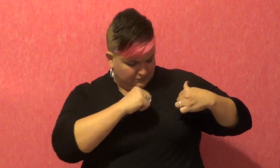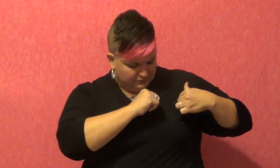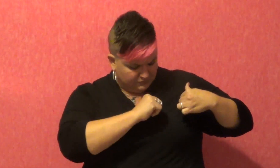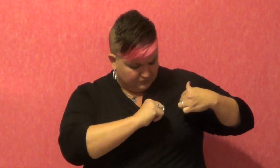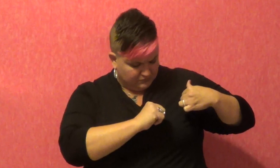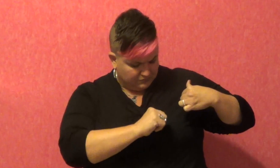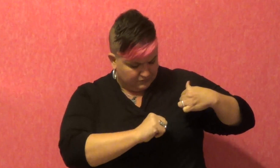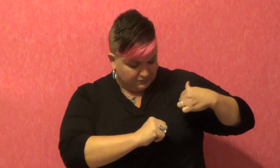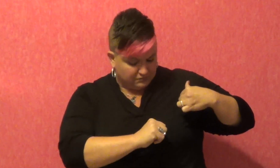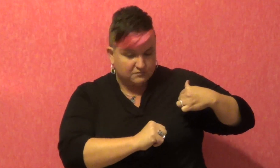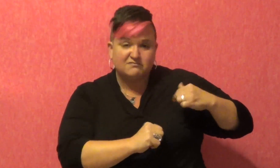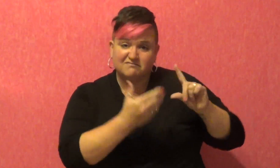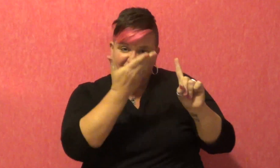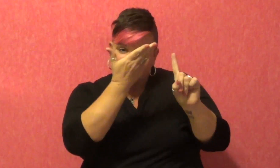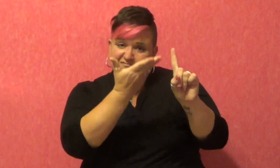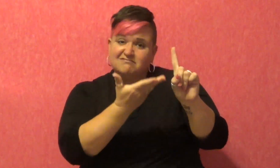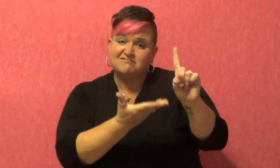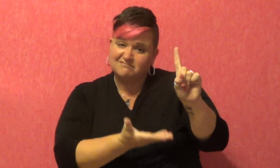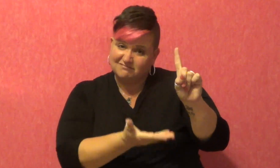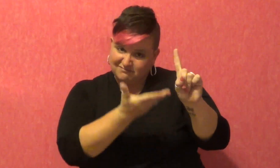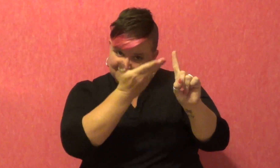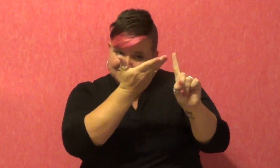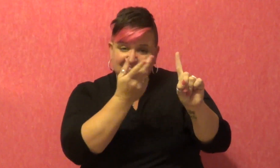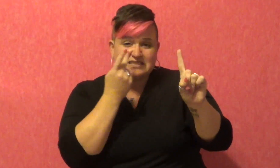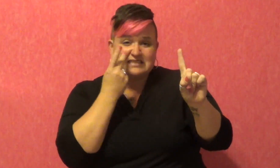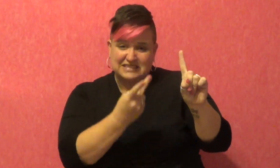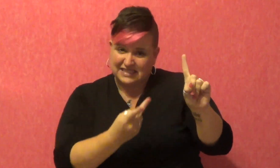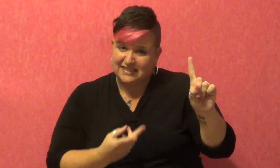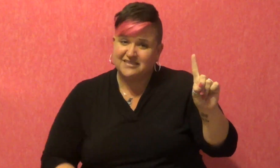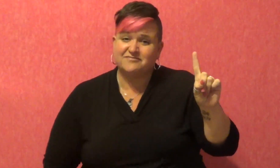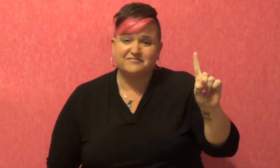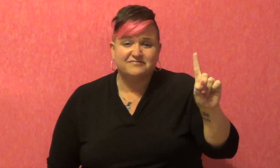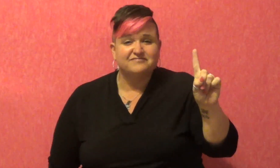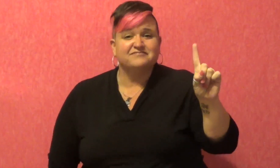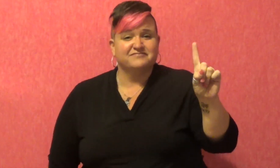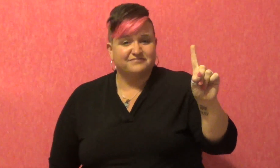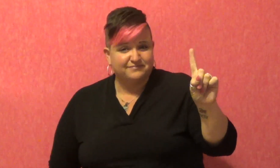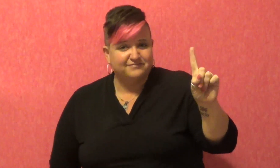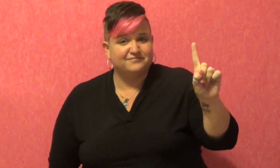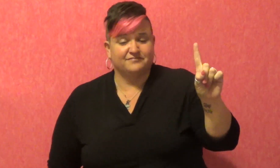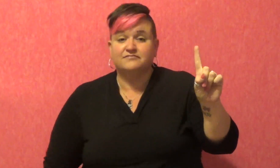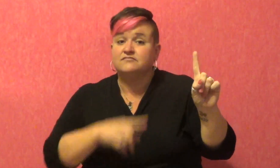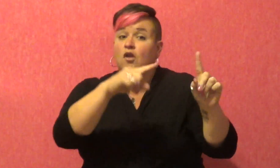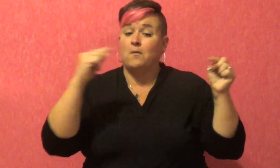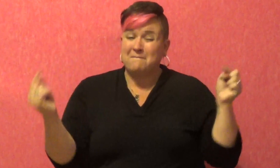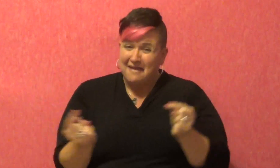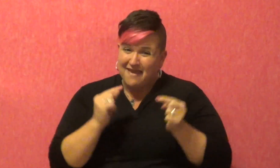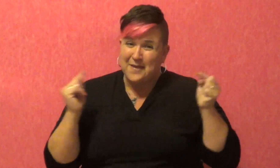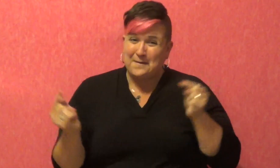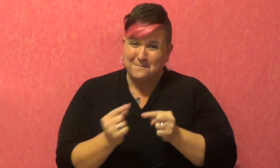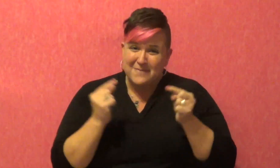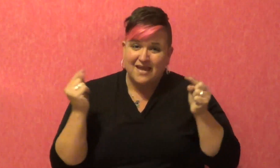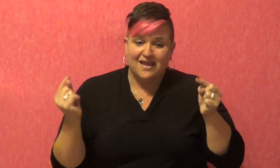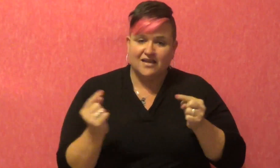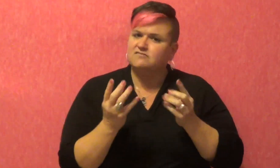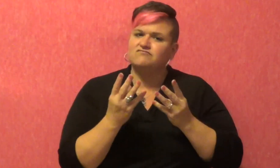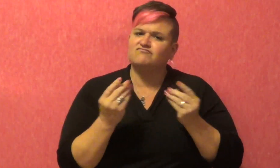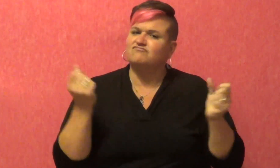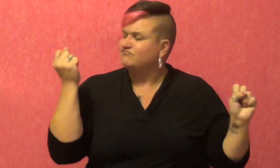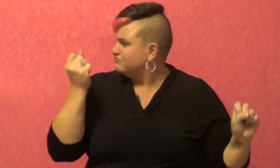Every day that she gets herself dressed Though the pain is miles and